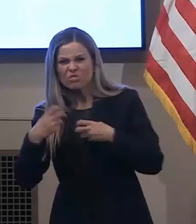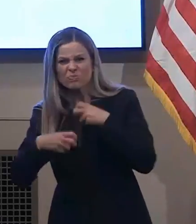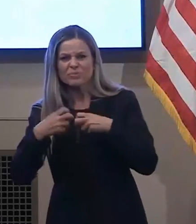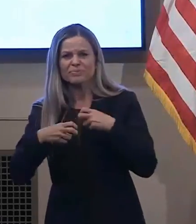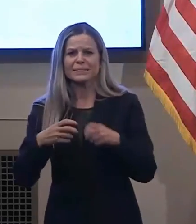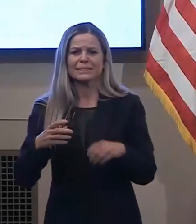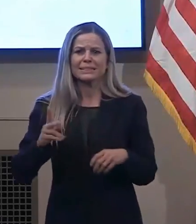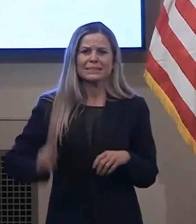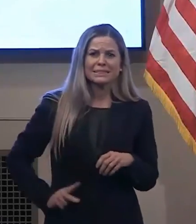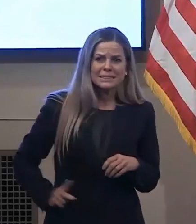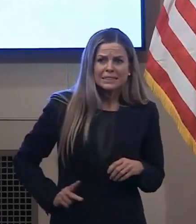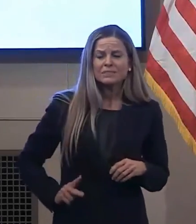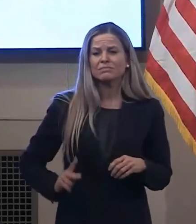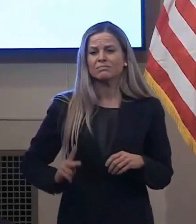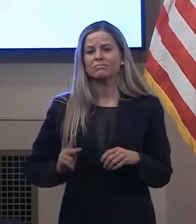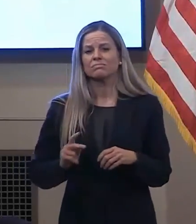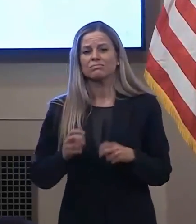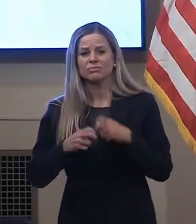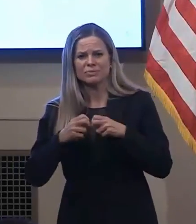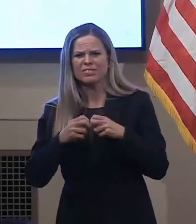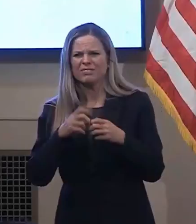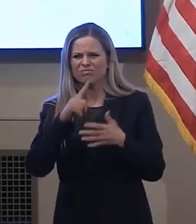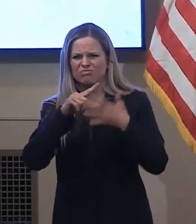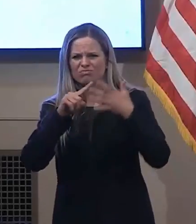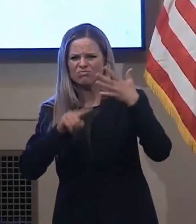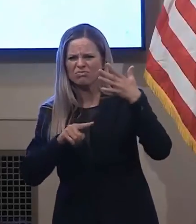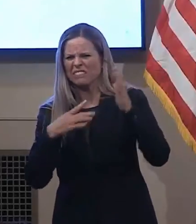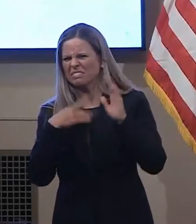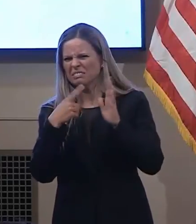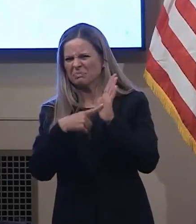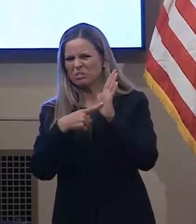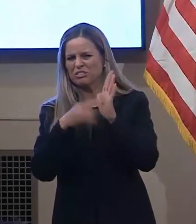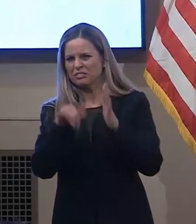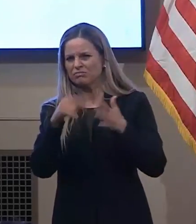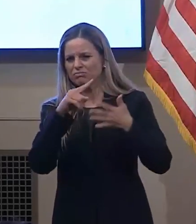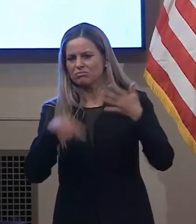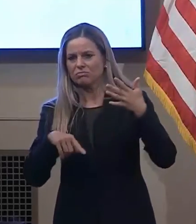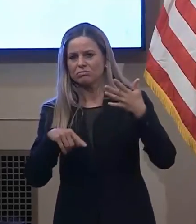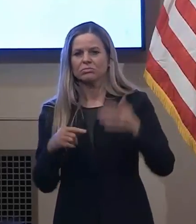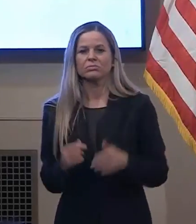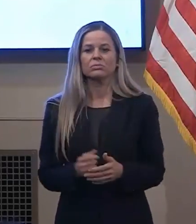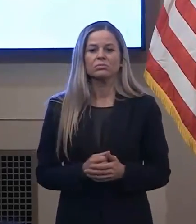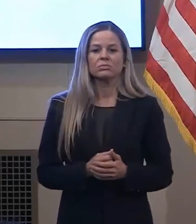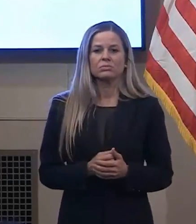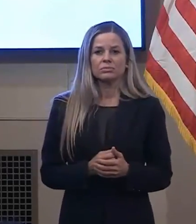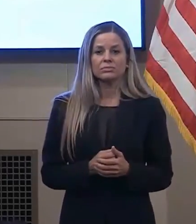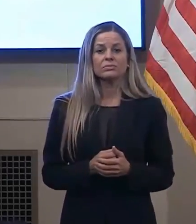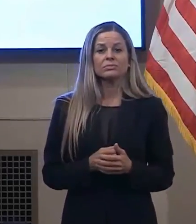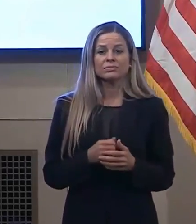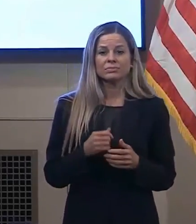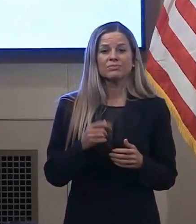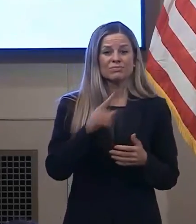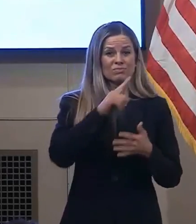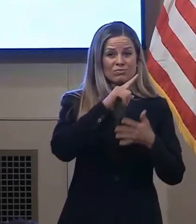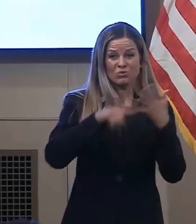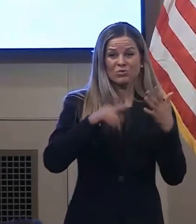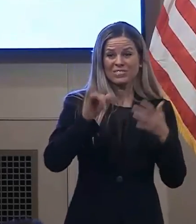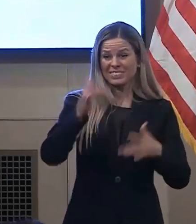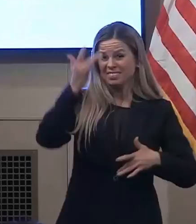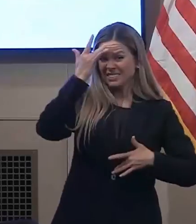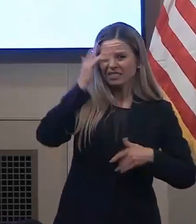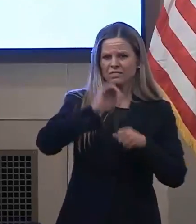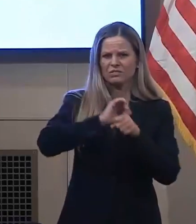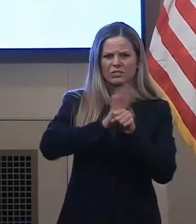are all people who are at high risk of mortality or severe morbidity resulting from COVID-19 infection.